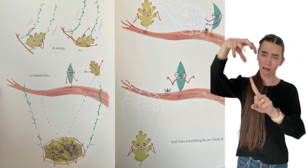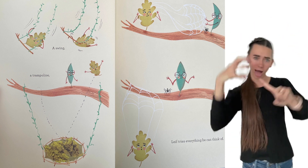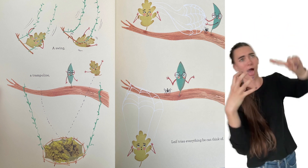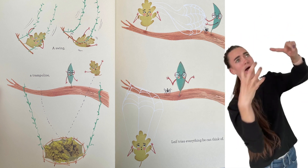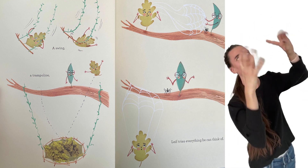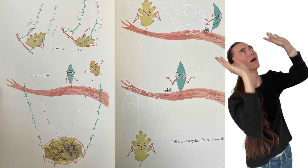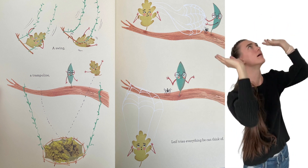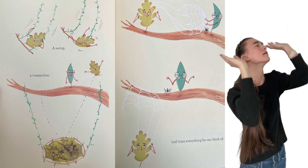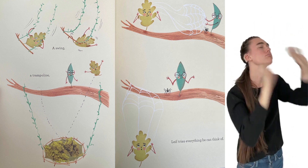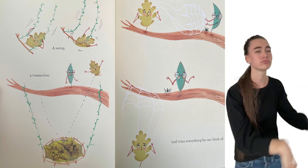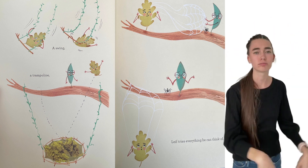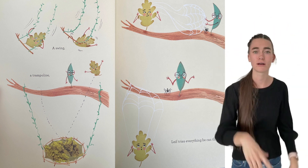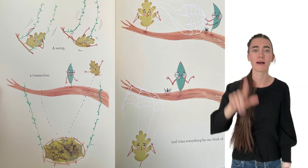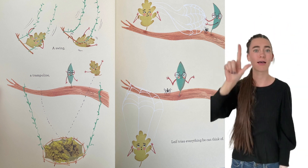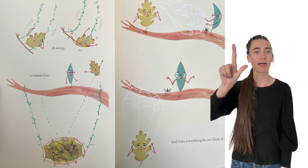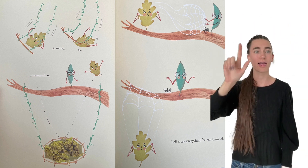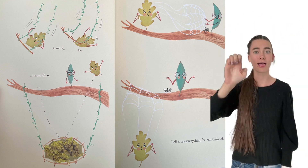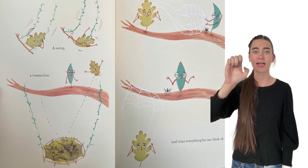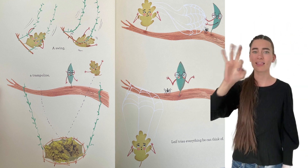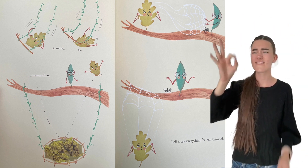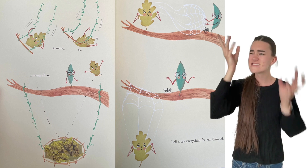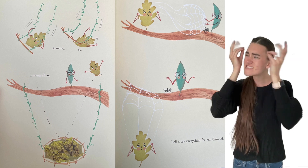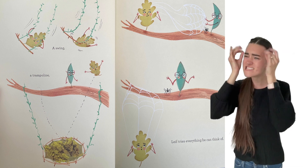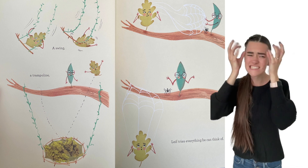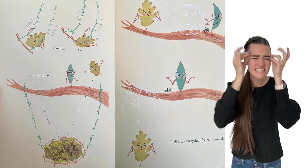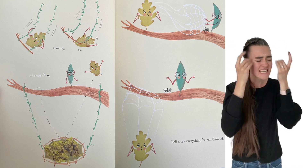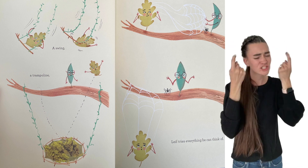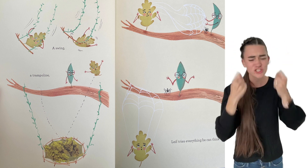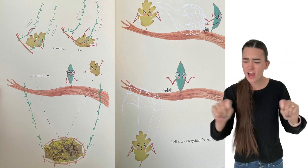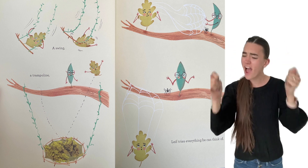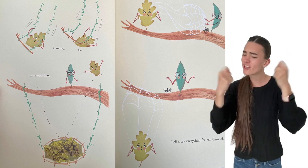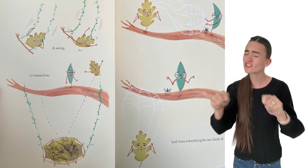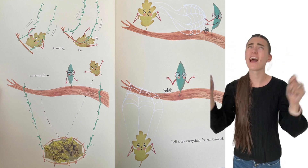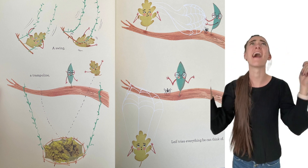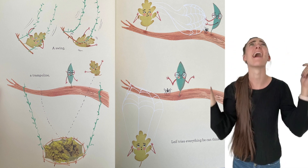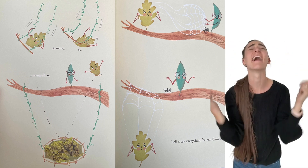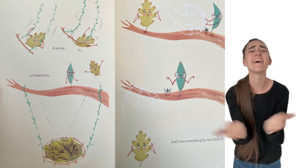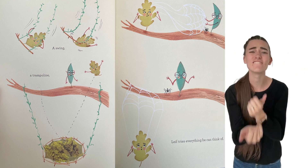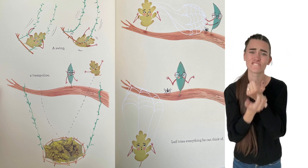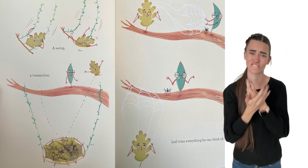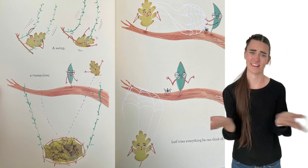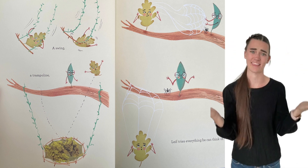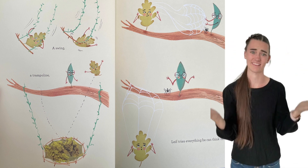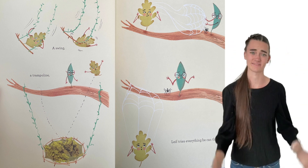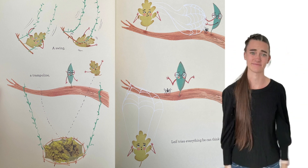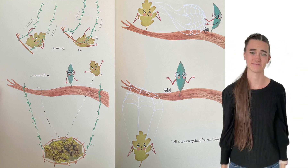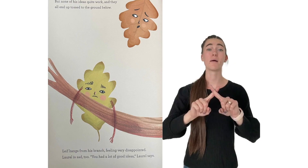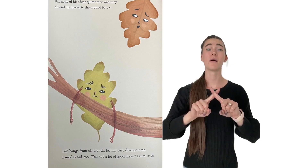parachute. Leaf tries everything he can think of.